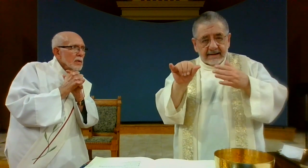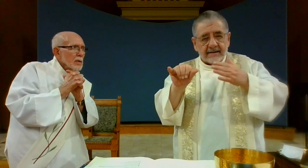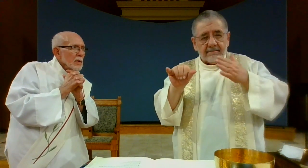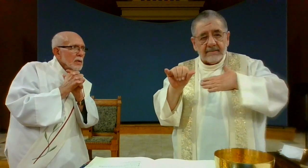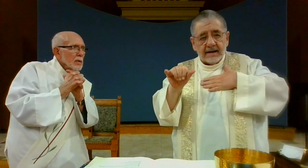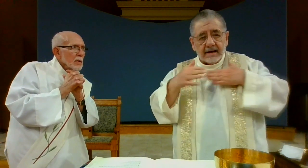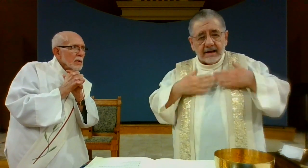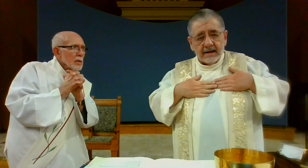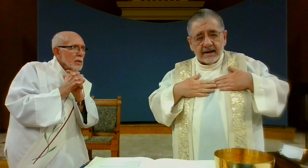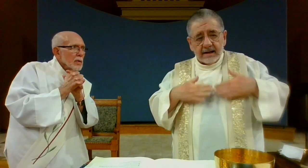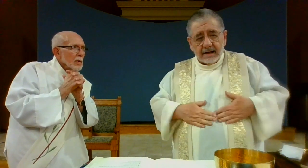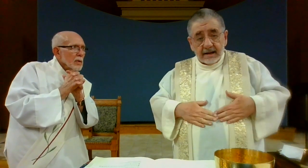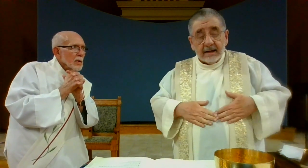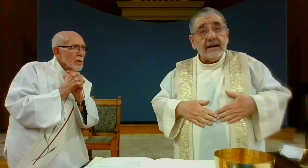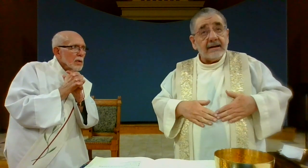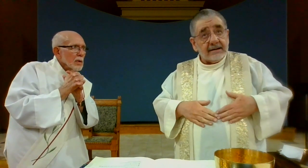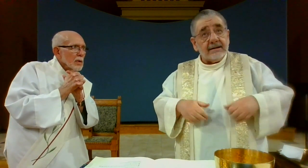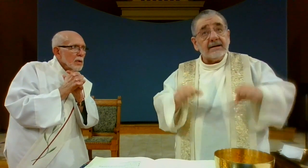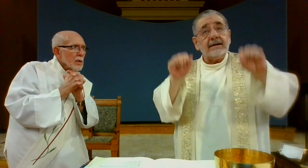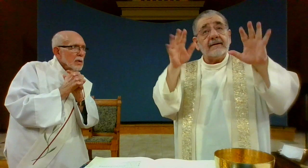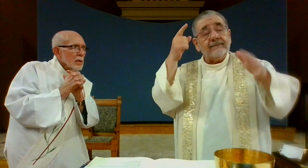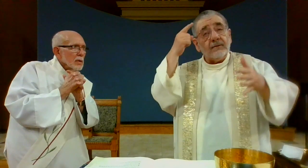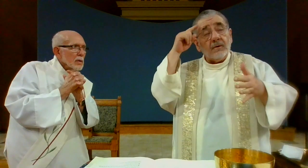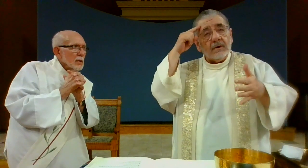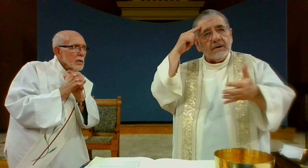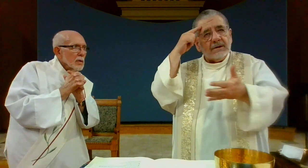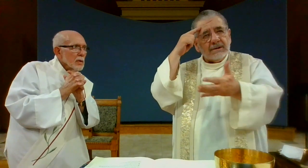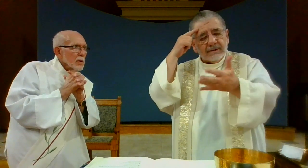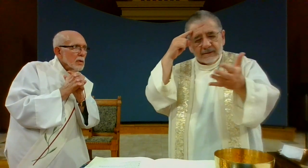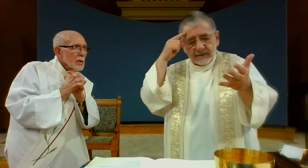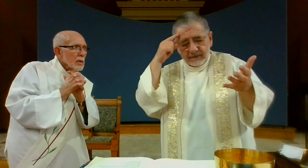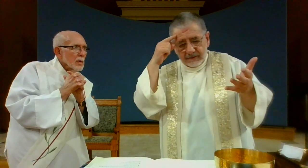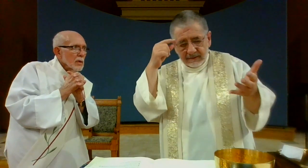For this is my body, which will be given up for you.